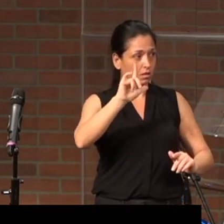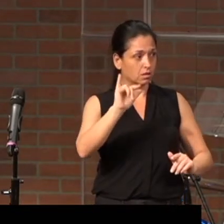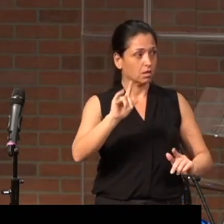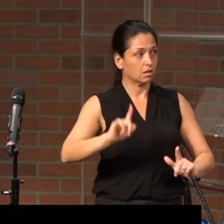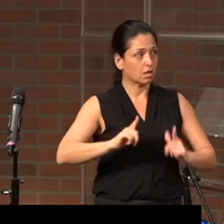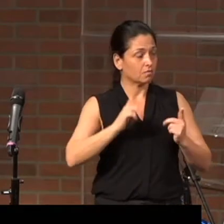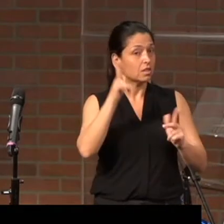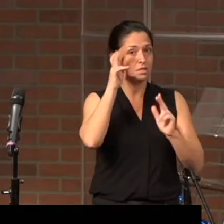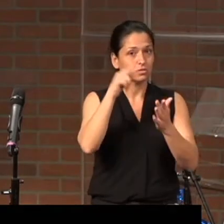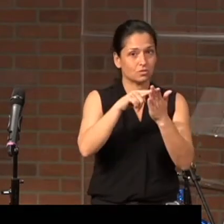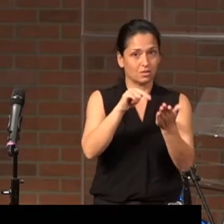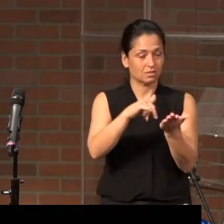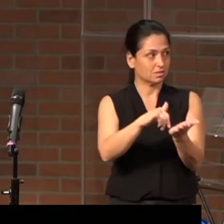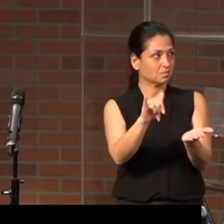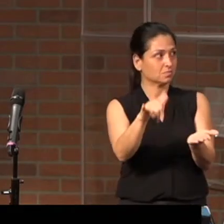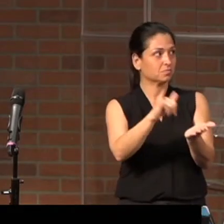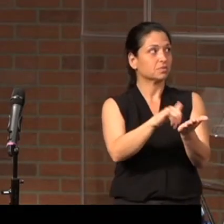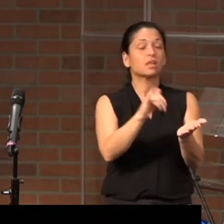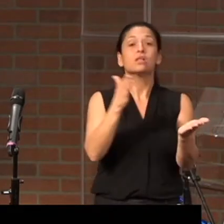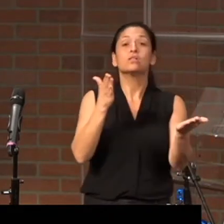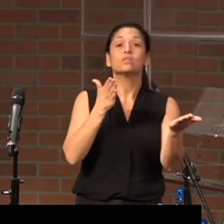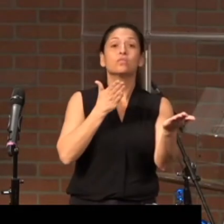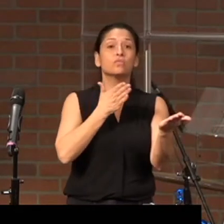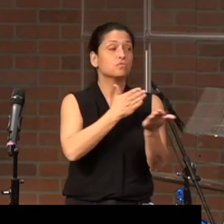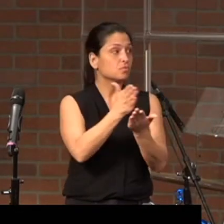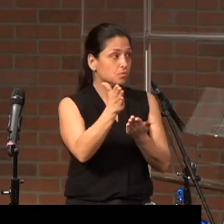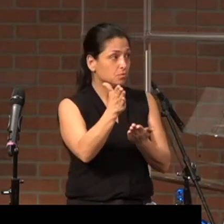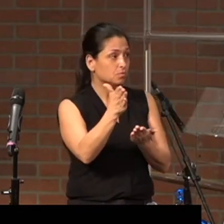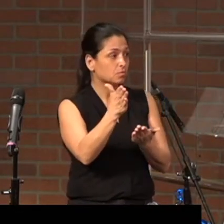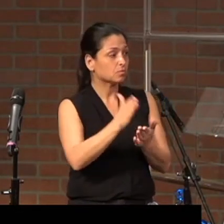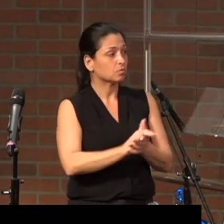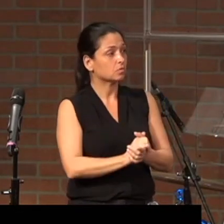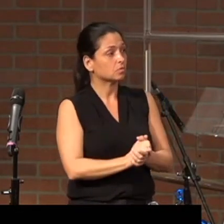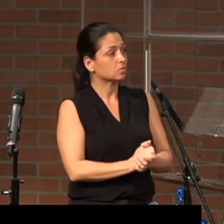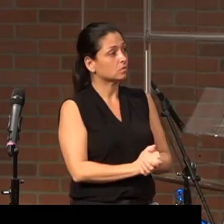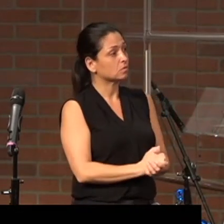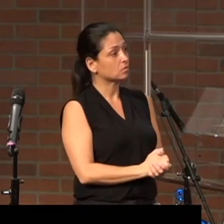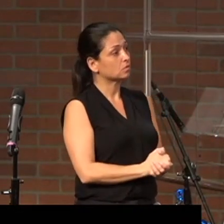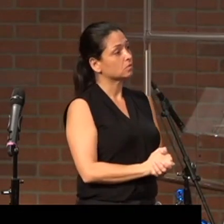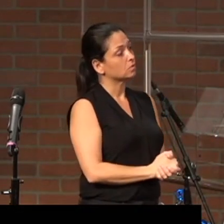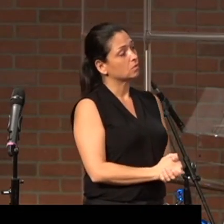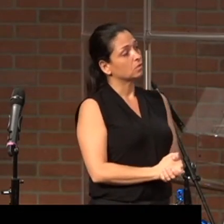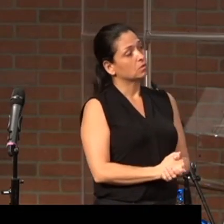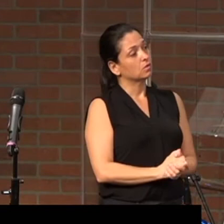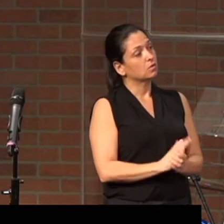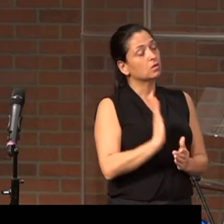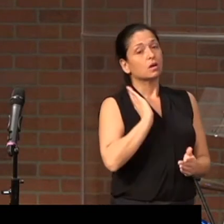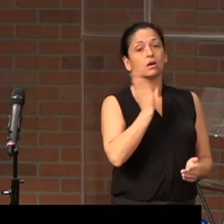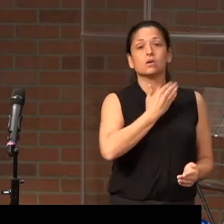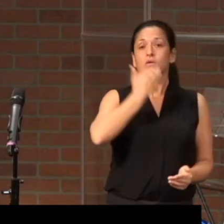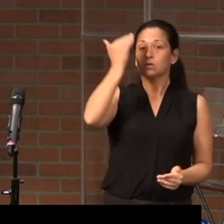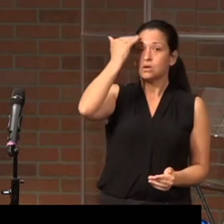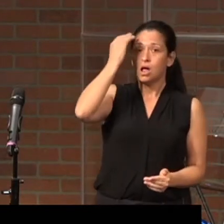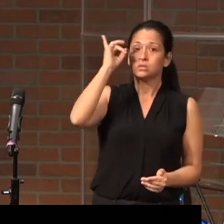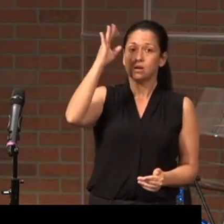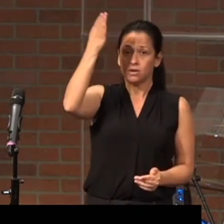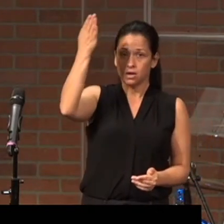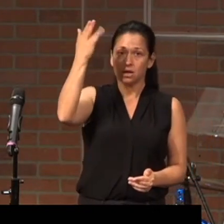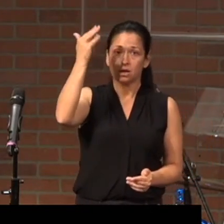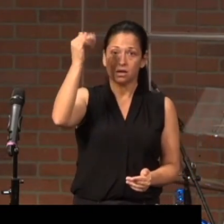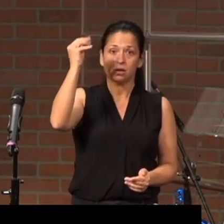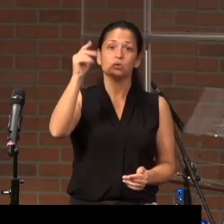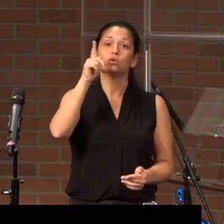to this. through, through our knowledge of him